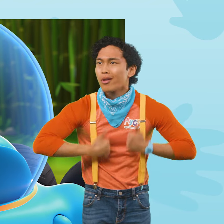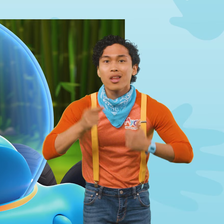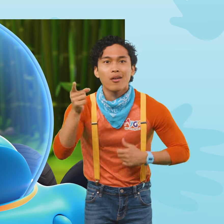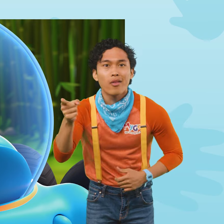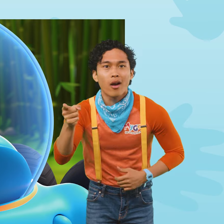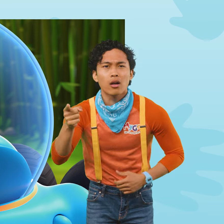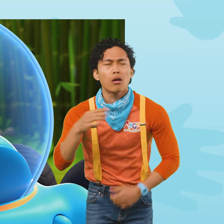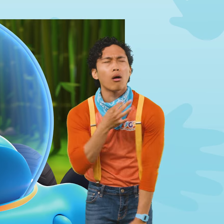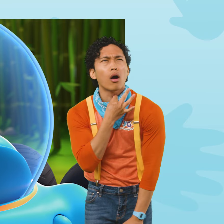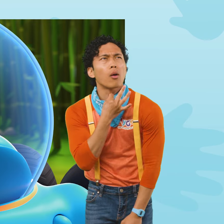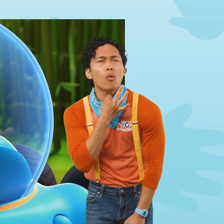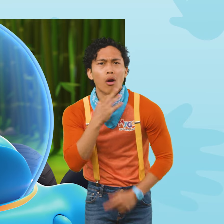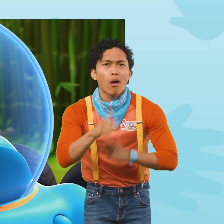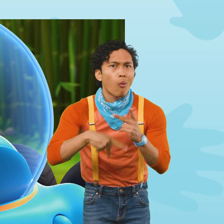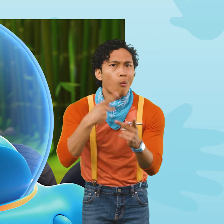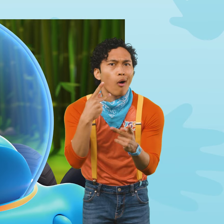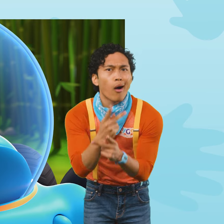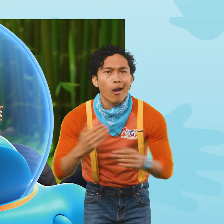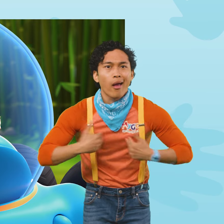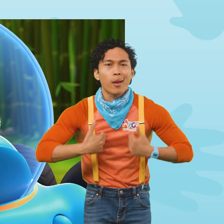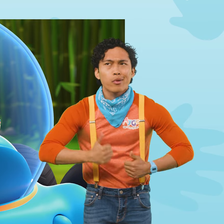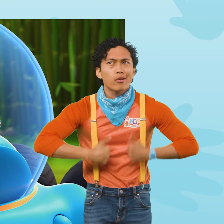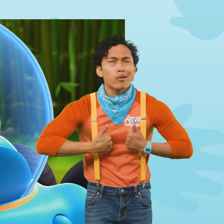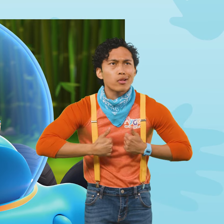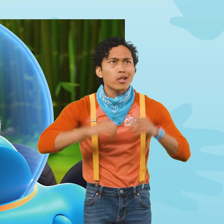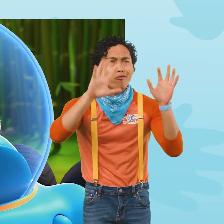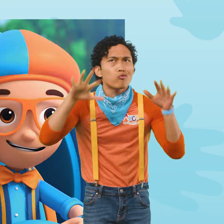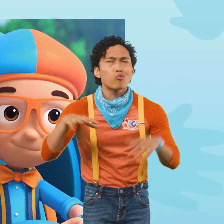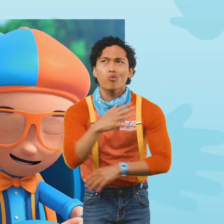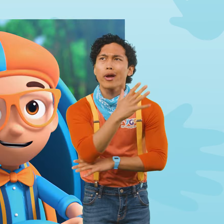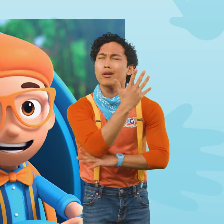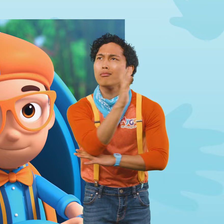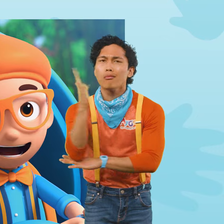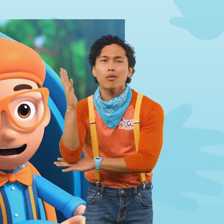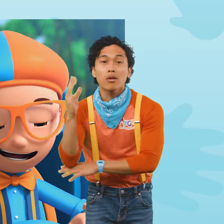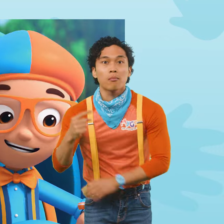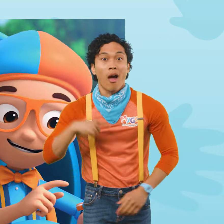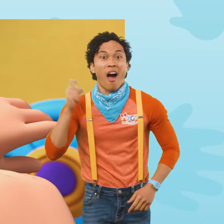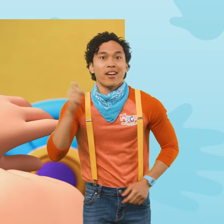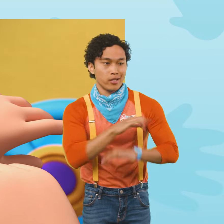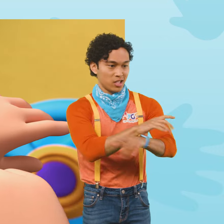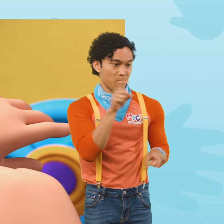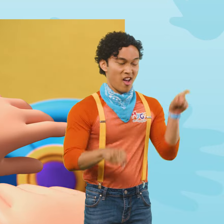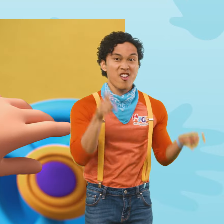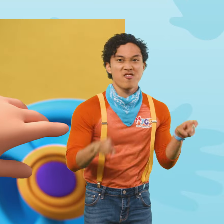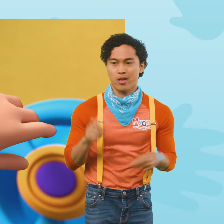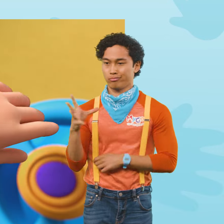I wonder what kind of animals live in a rainforest. I'm going to need spider legs and the grabber arm.